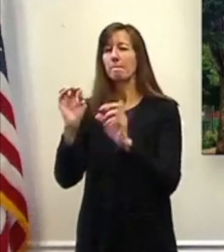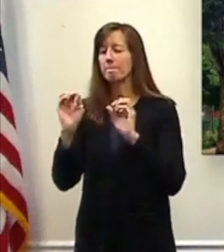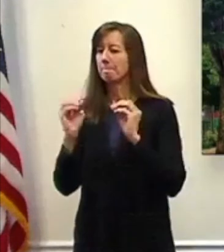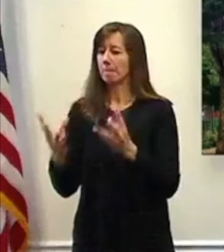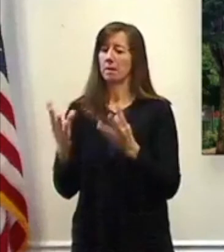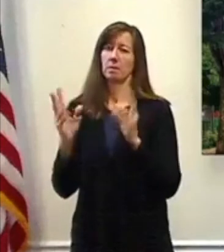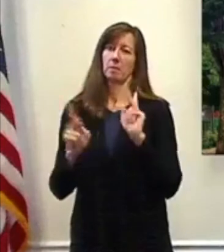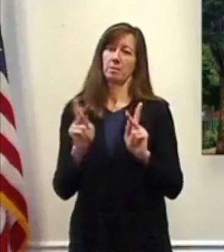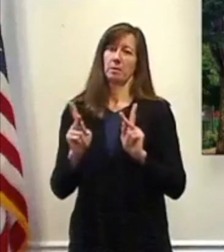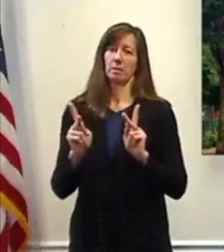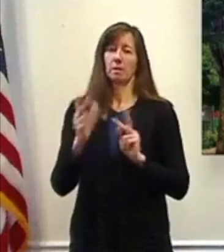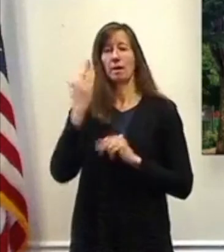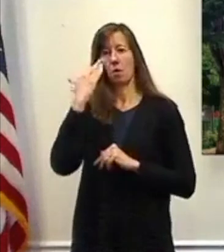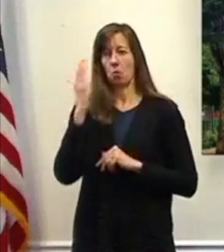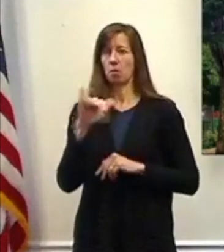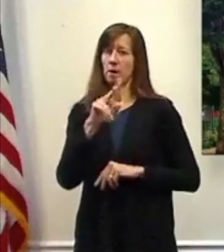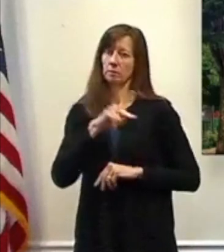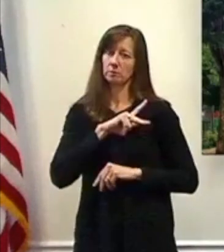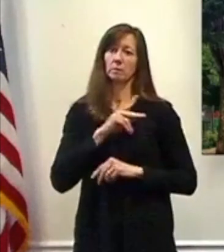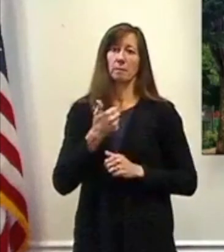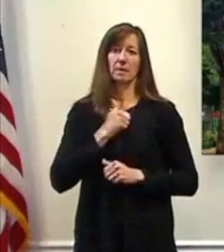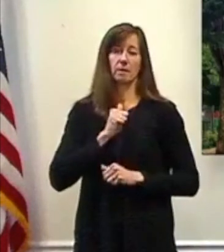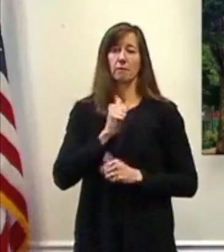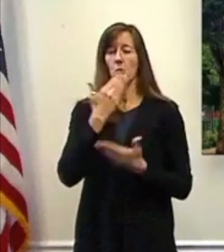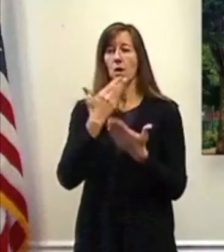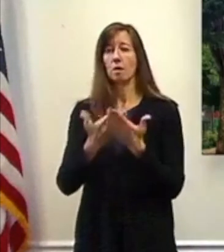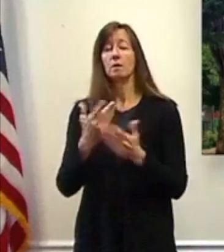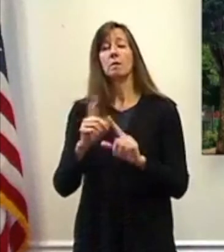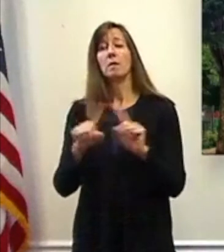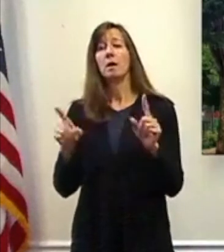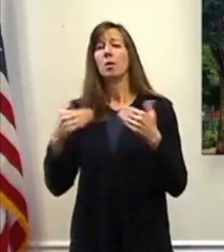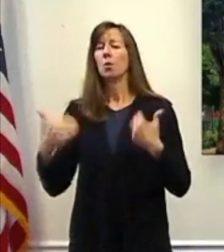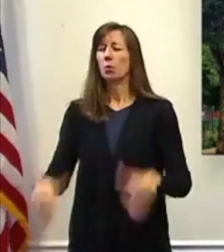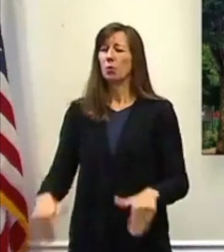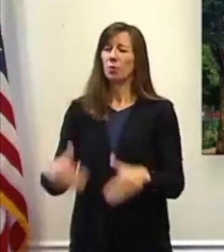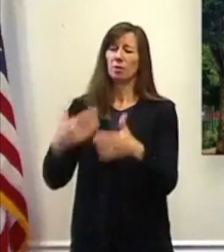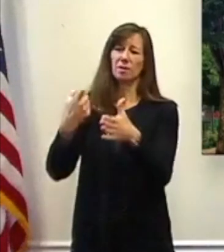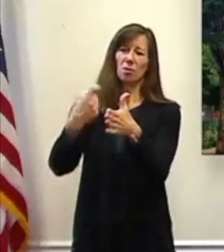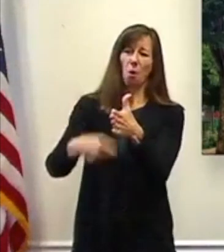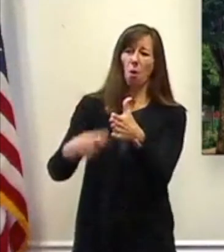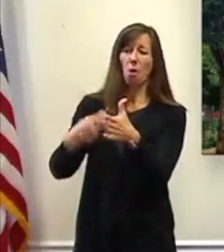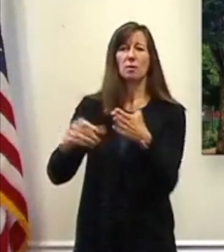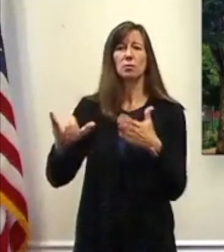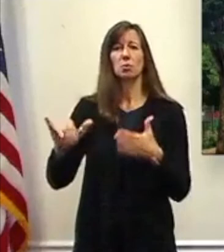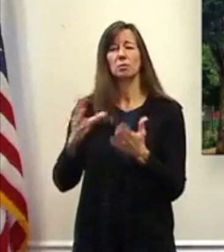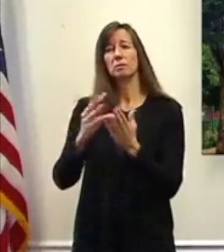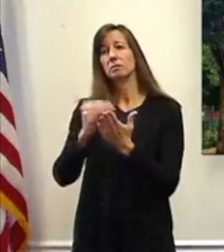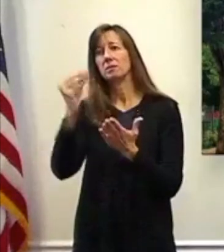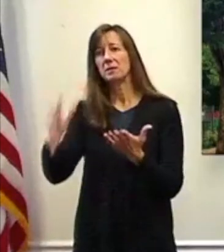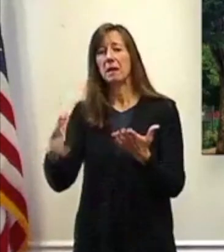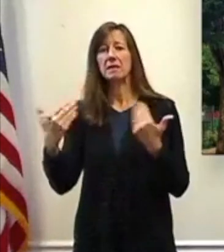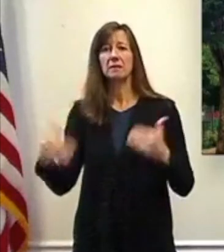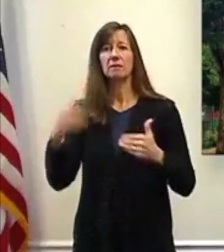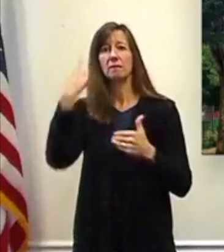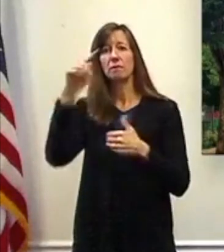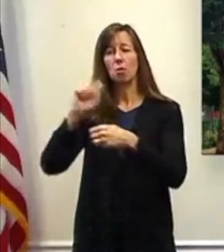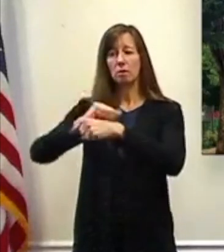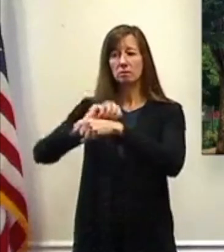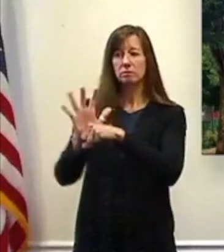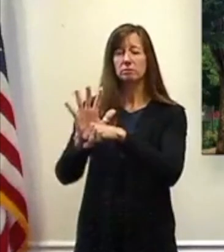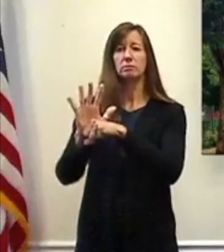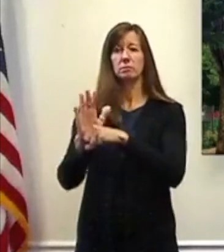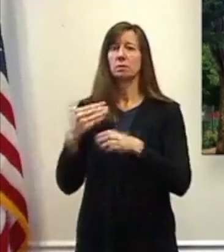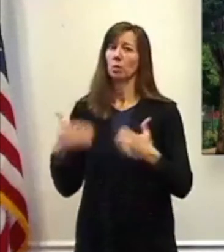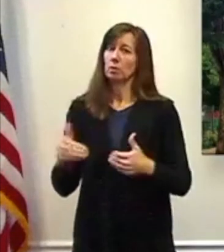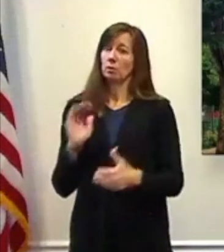same time, massive increases in costs for the response to the pandemic, which is our job, but also a demand